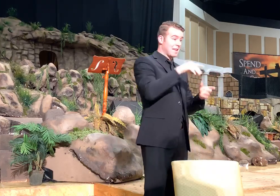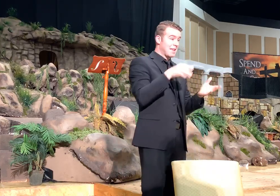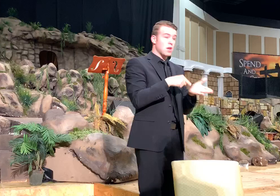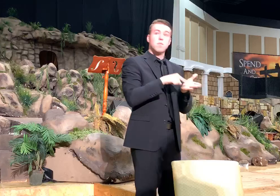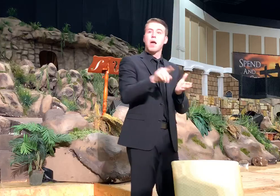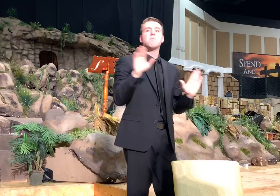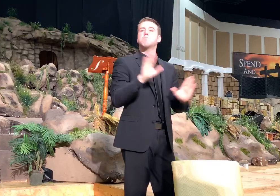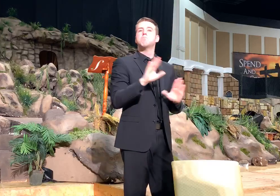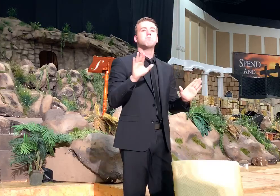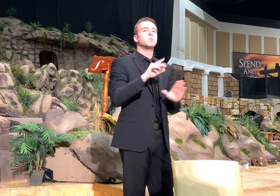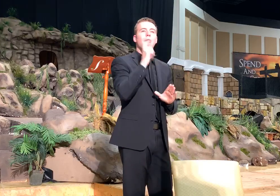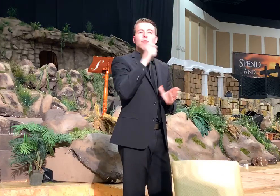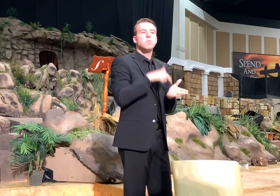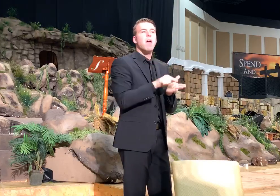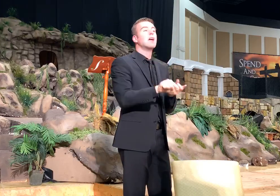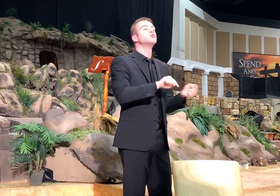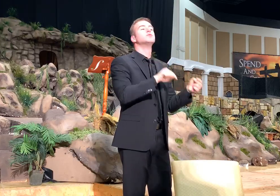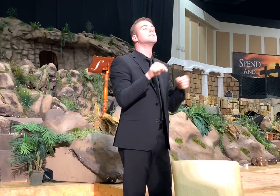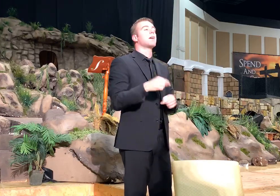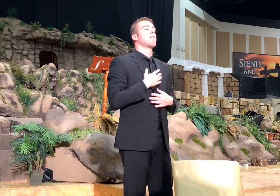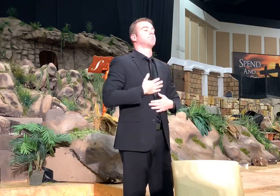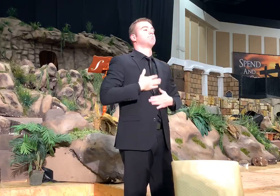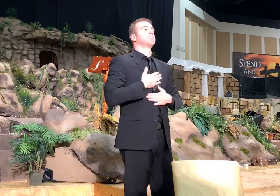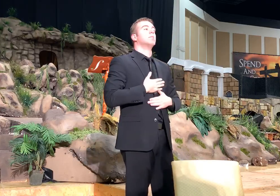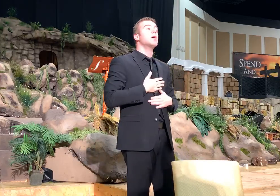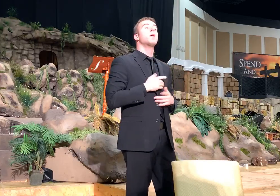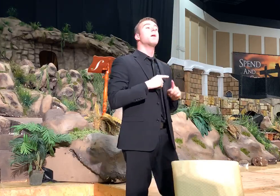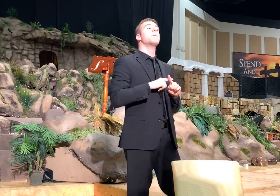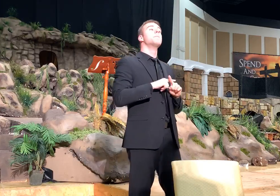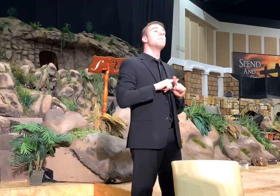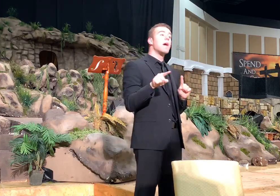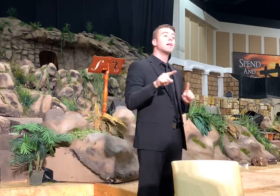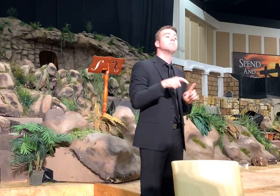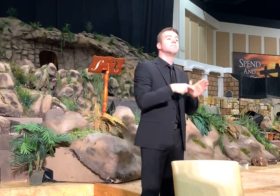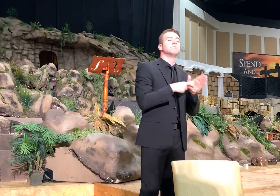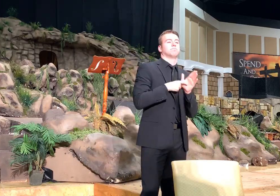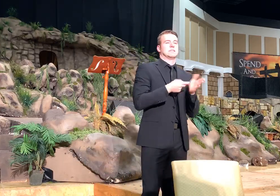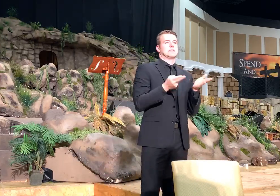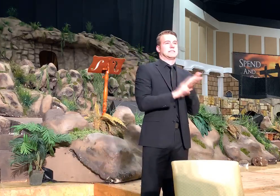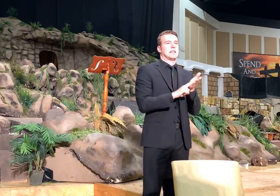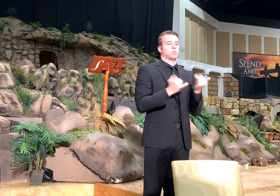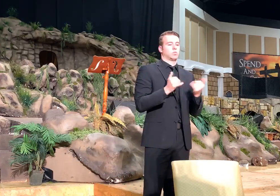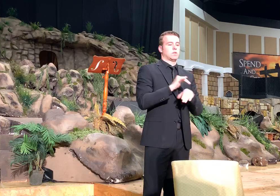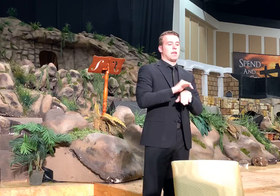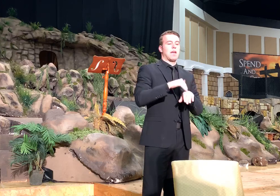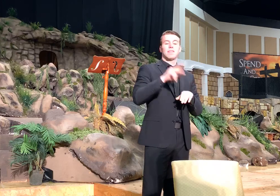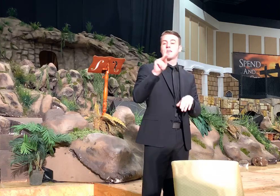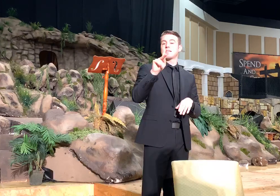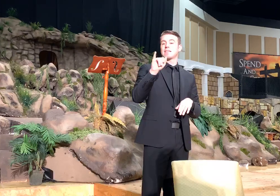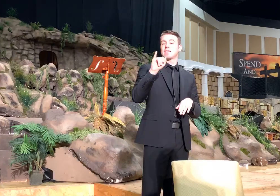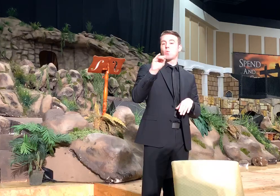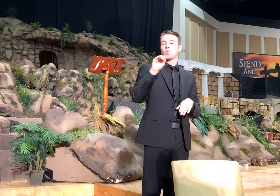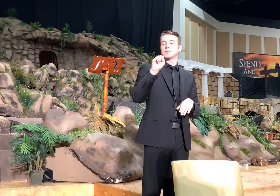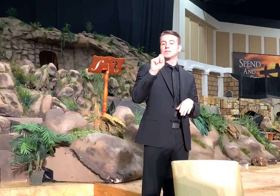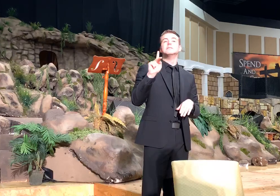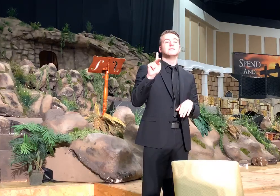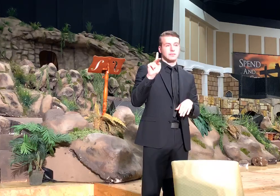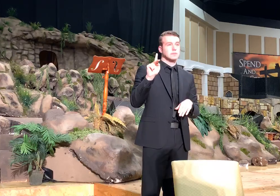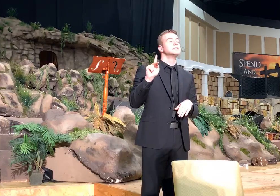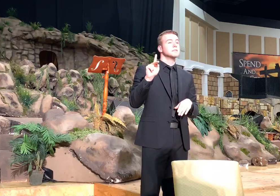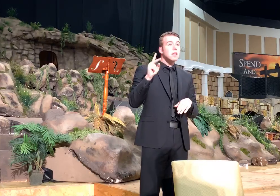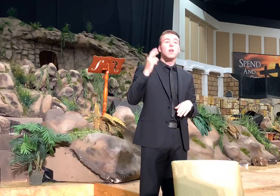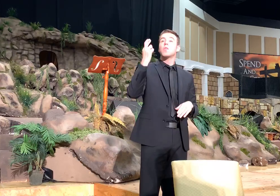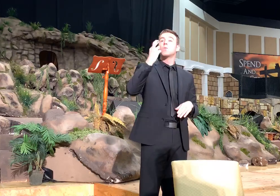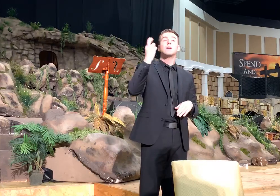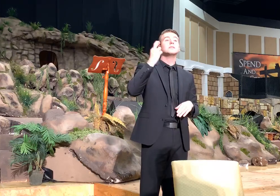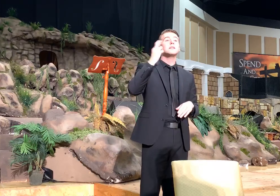If you're a of the Rock Church, you just come. But you do have to sign up tonight in the kiosk out in the foyer. and the